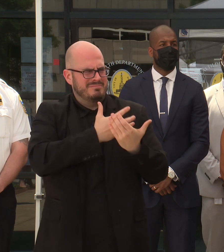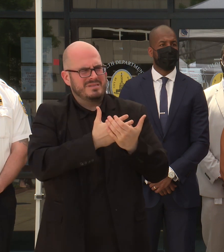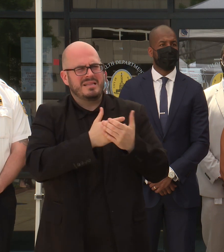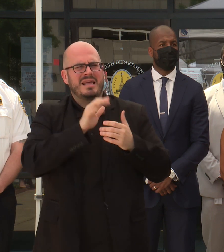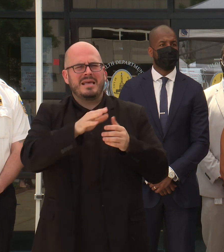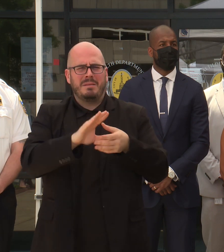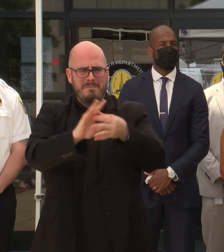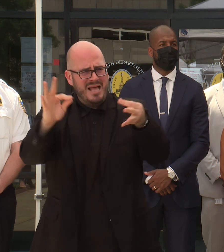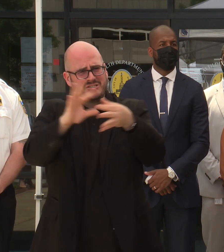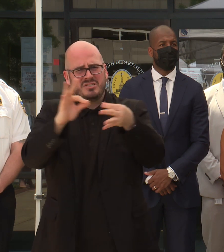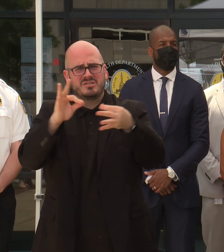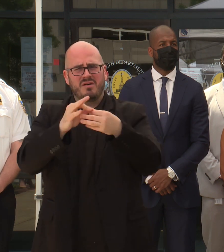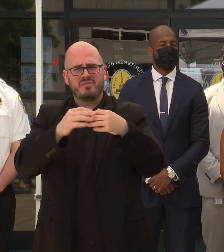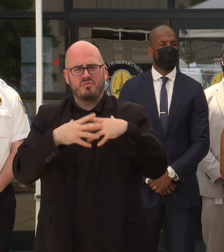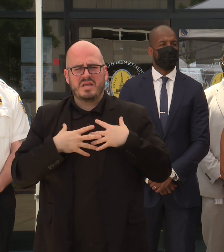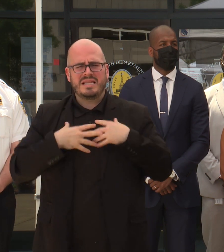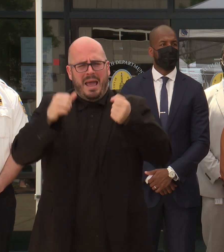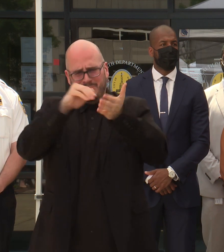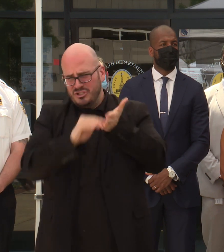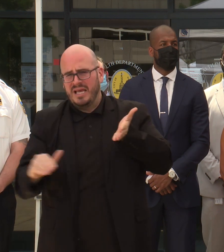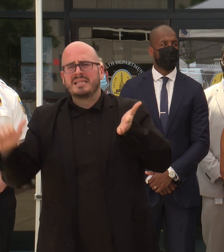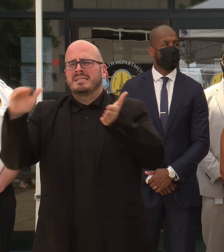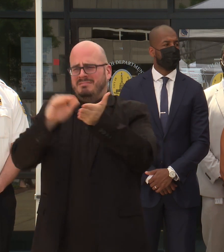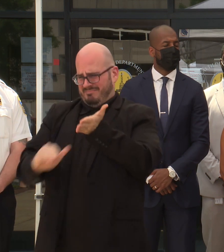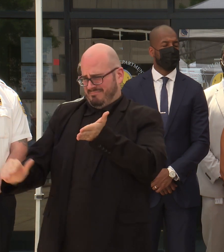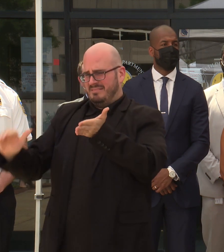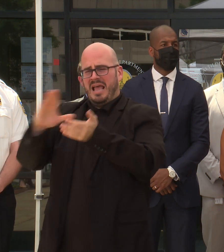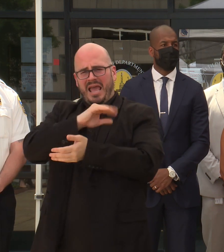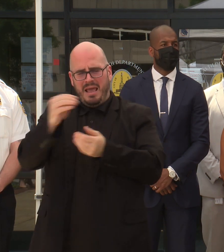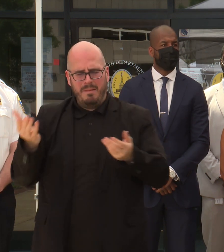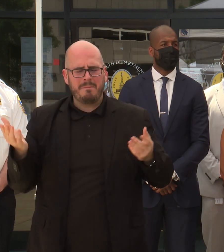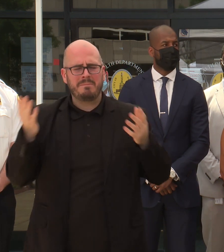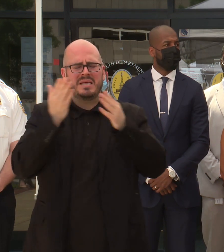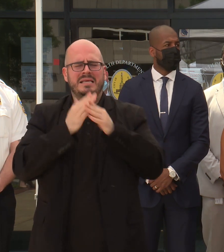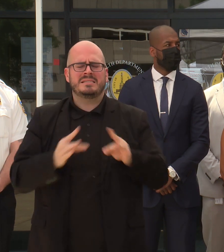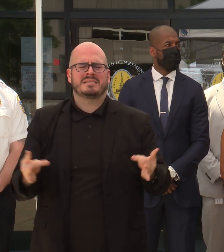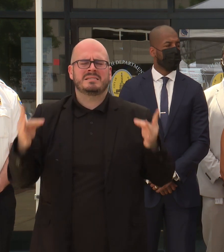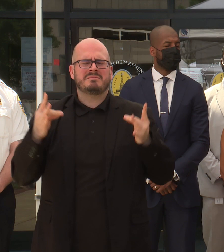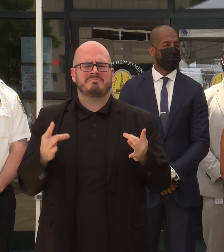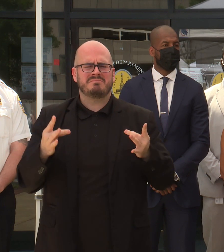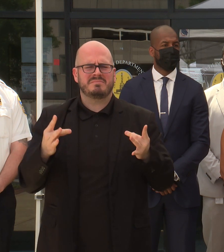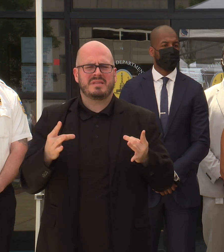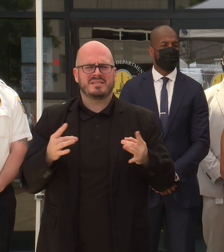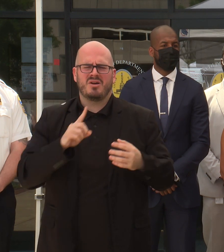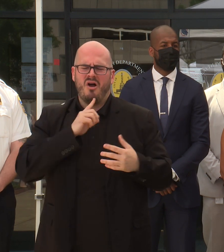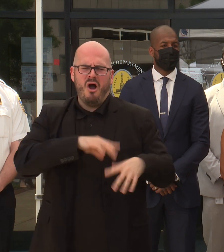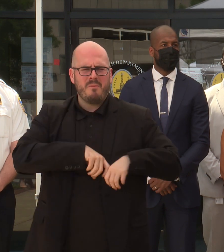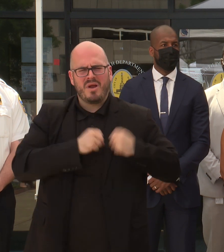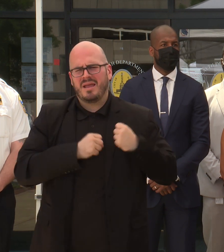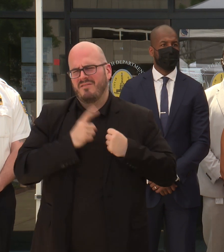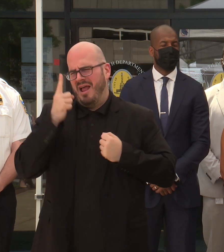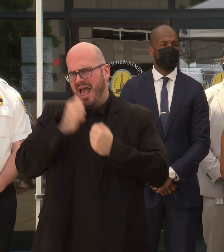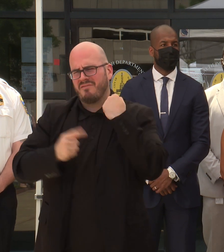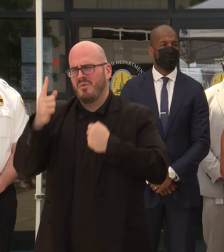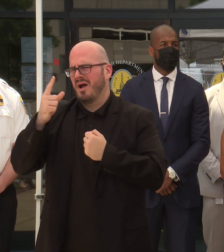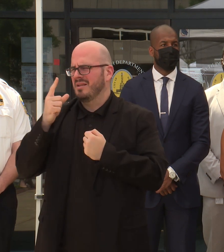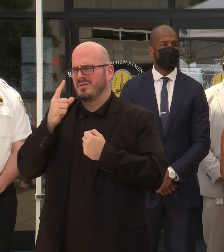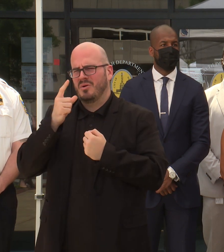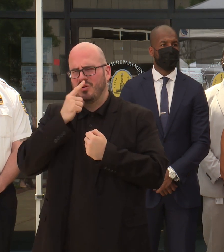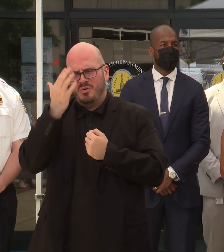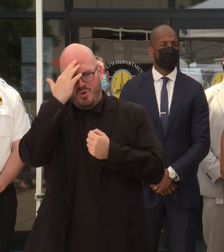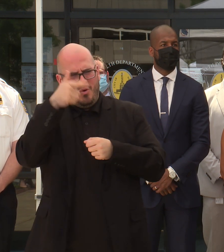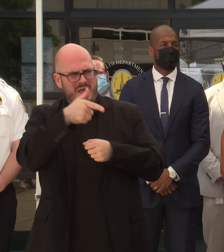of peace. And it's heartbreaking to everybody who worked alongside of them as Director Jackson just spoke of.